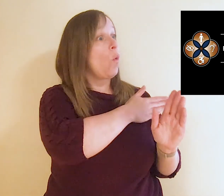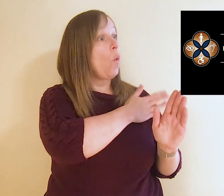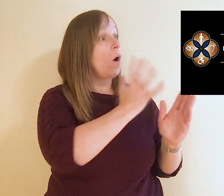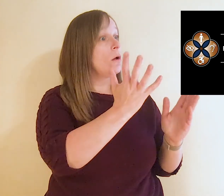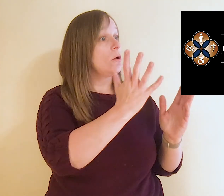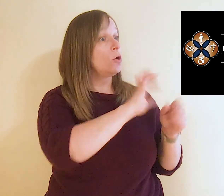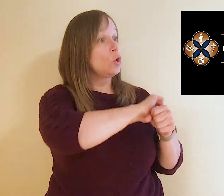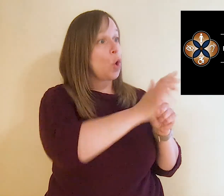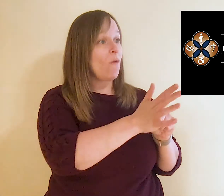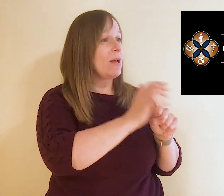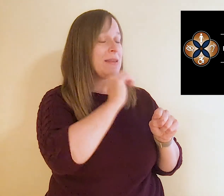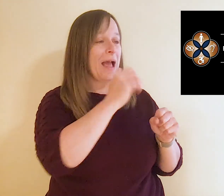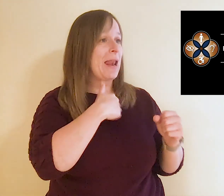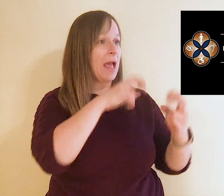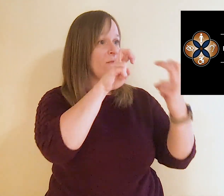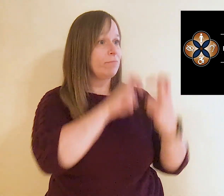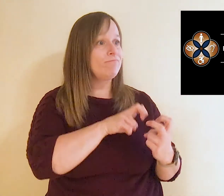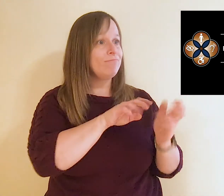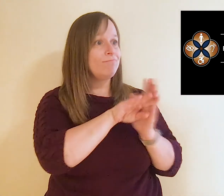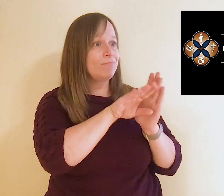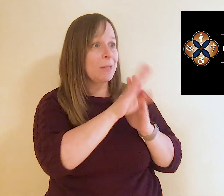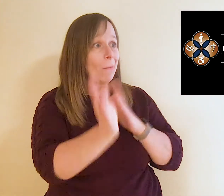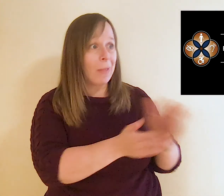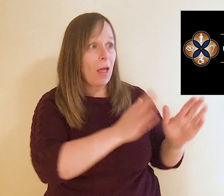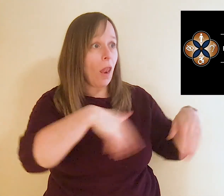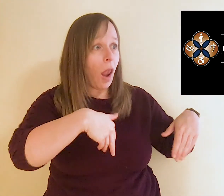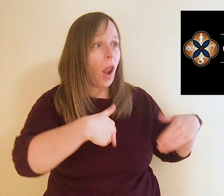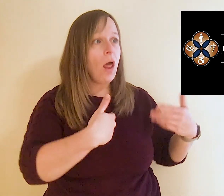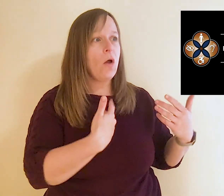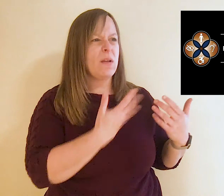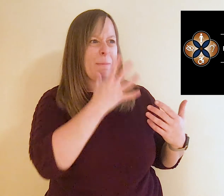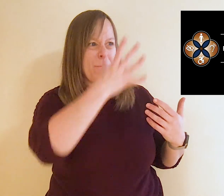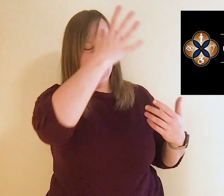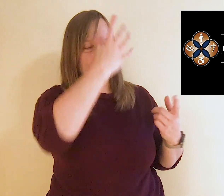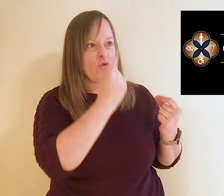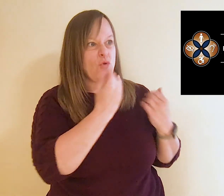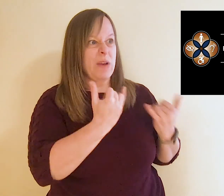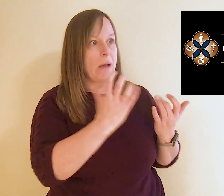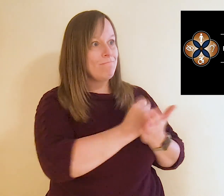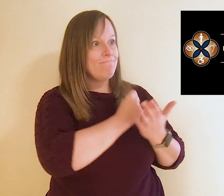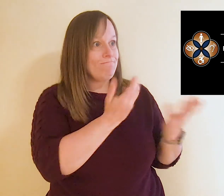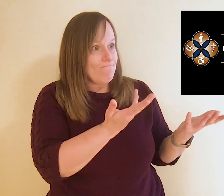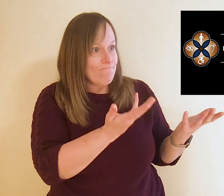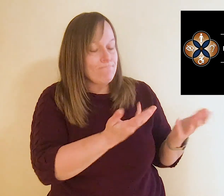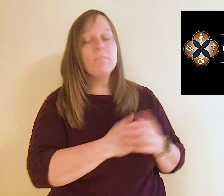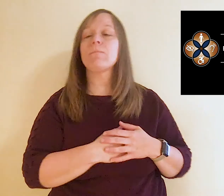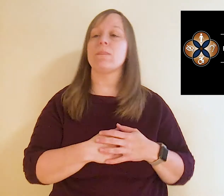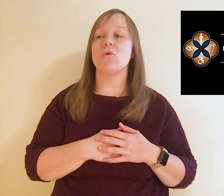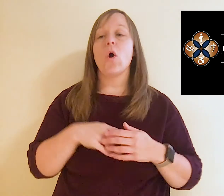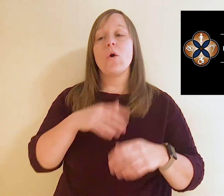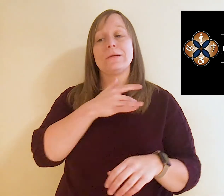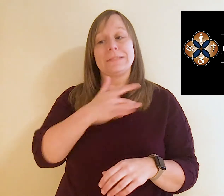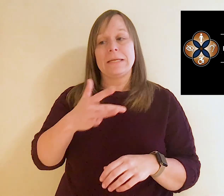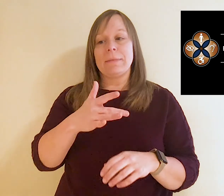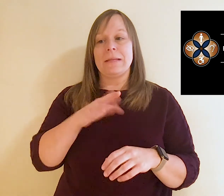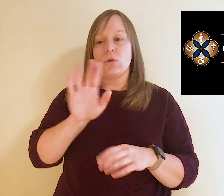before the shutdown, but they didn't have a meeting to develop a plan. What should these parents be doing now? So, normally,